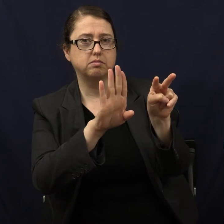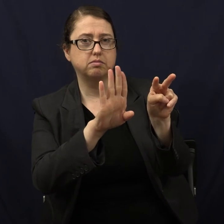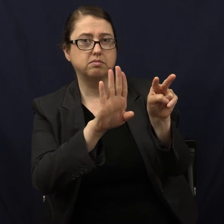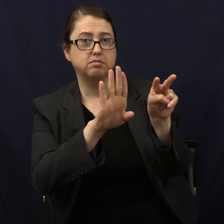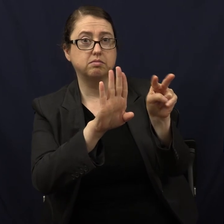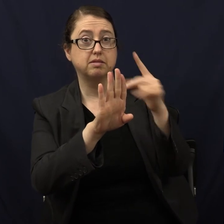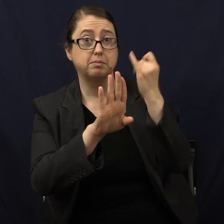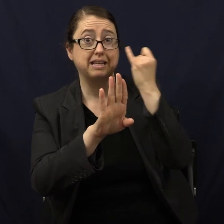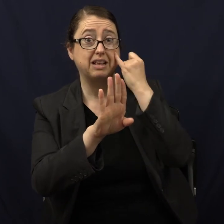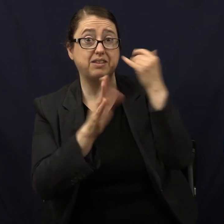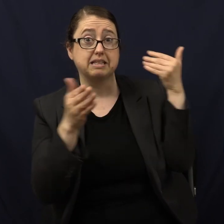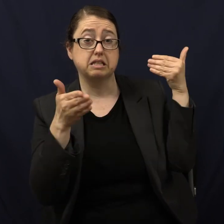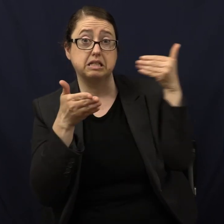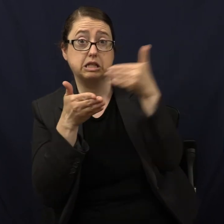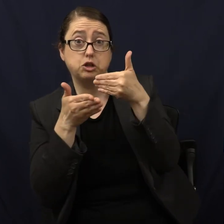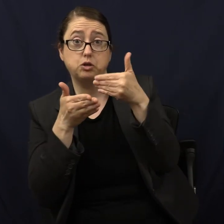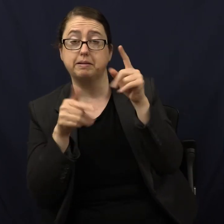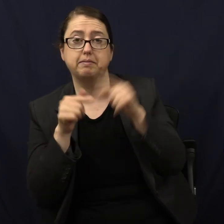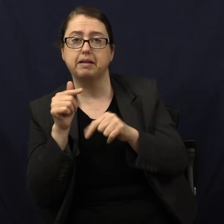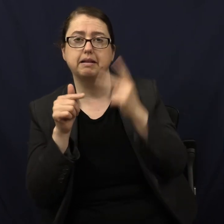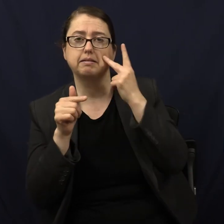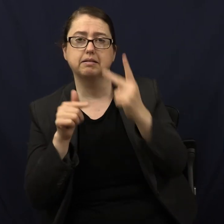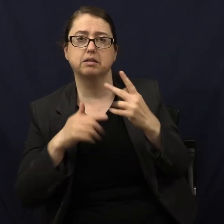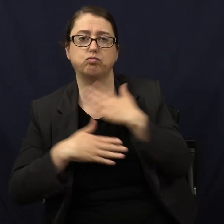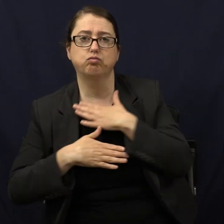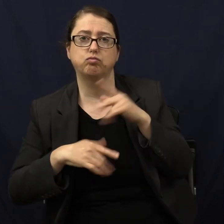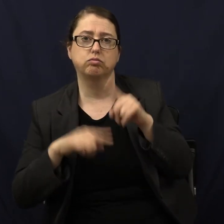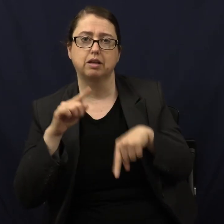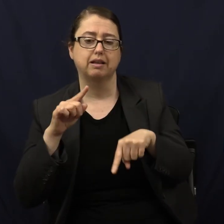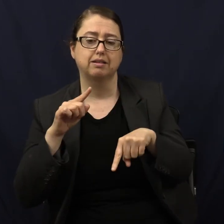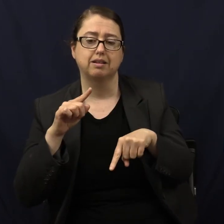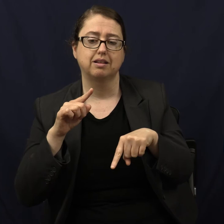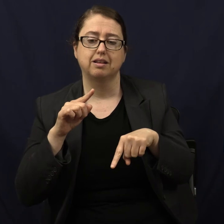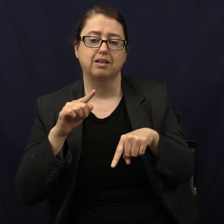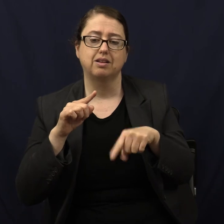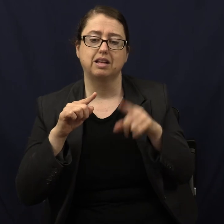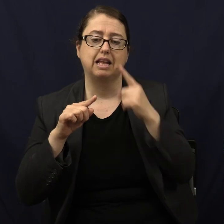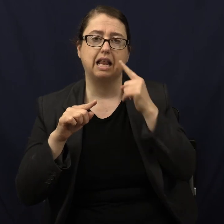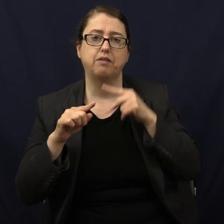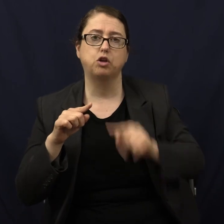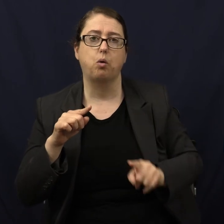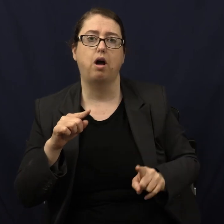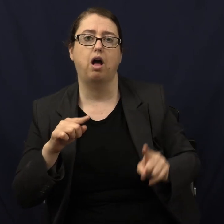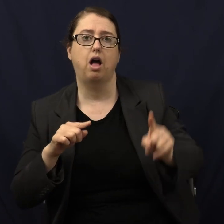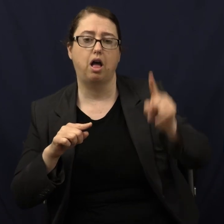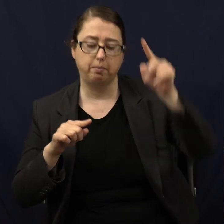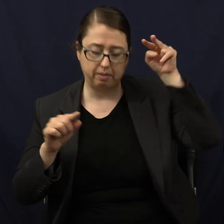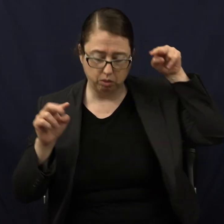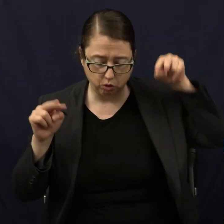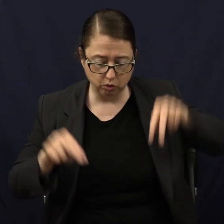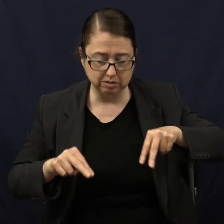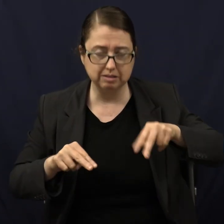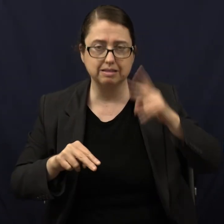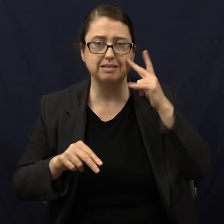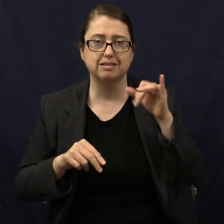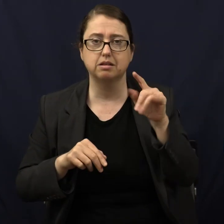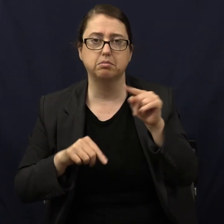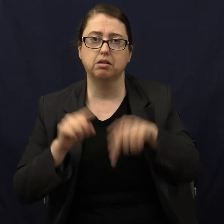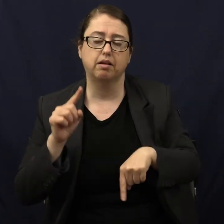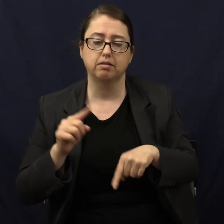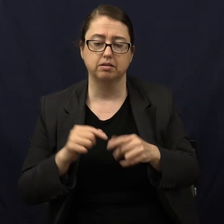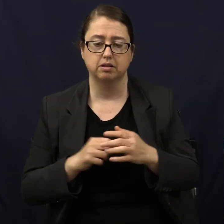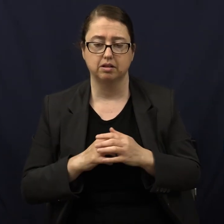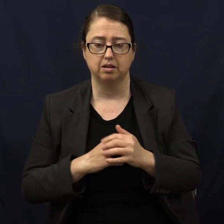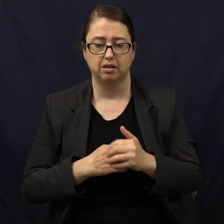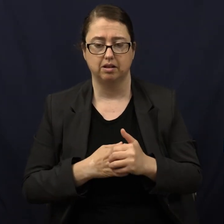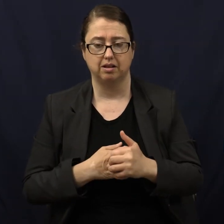But if he's right up next to it, he can't appreciate it. He'd have to be like 30 meters up to see it. that make sense? Plows aren't just rubbish